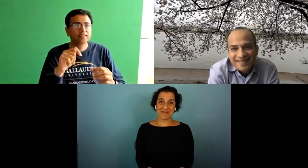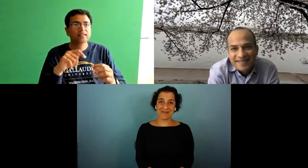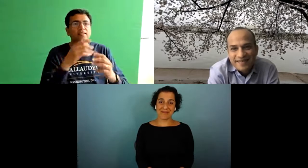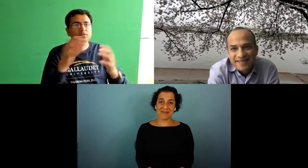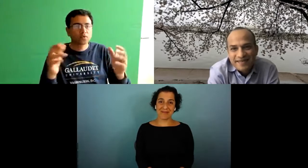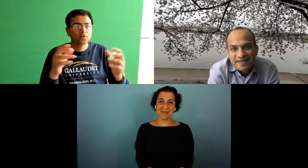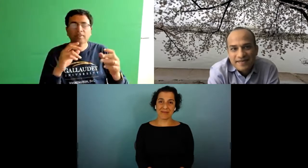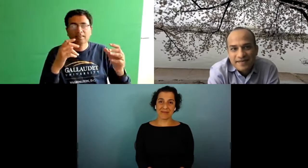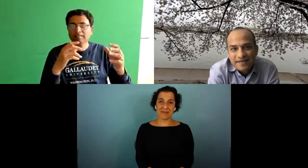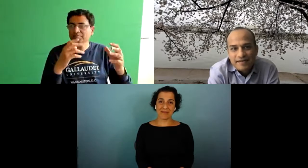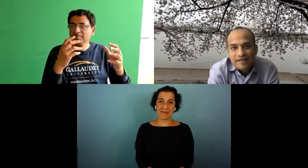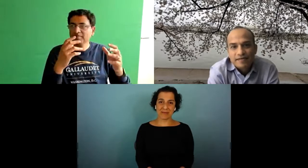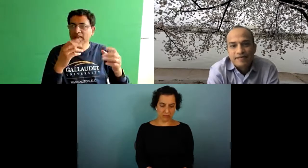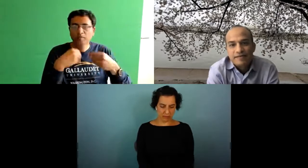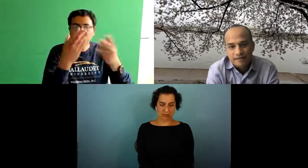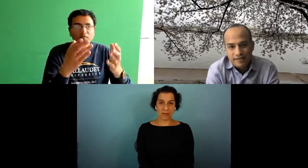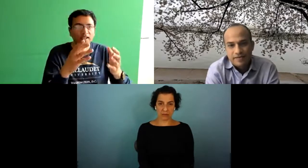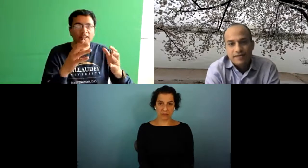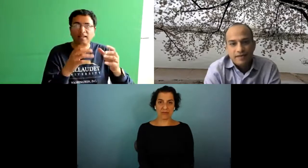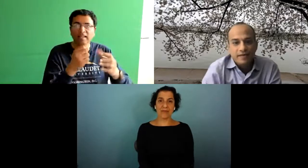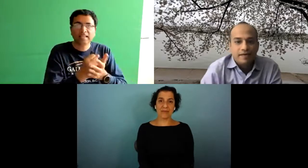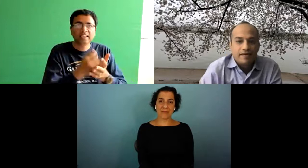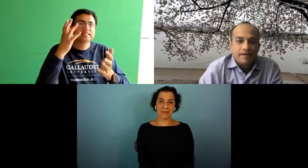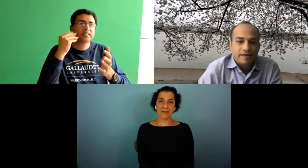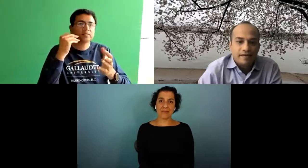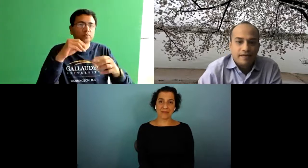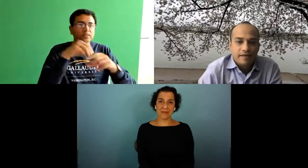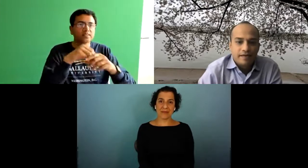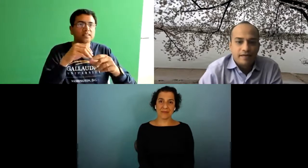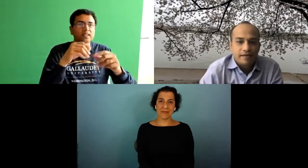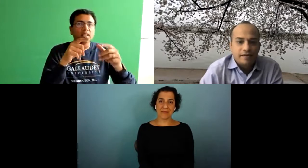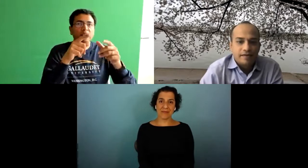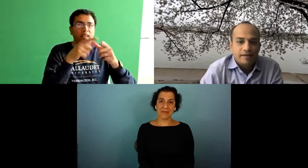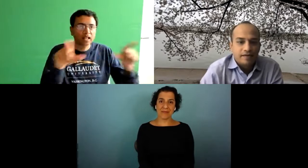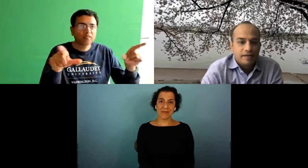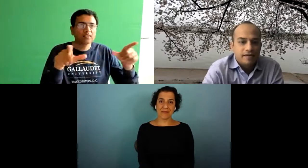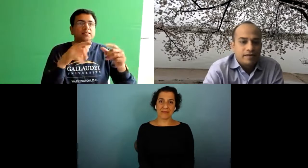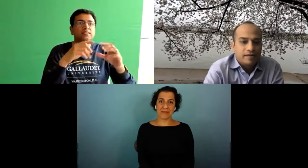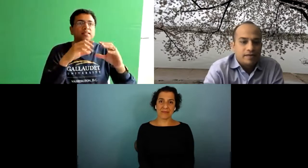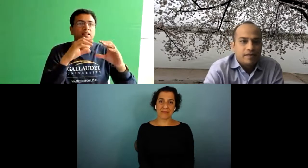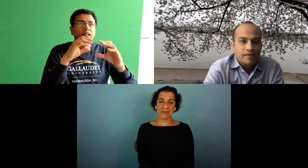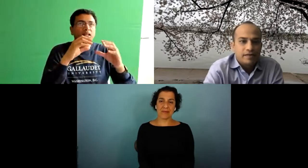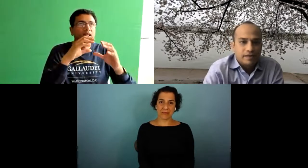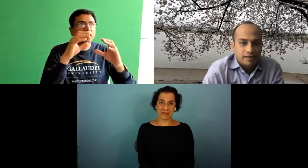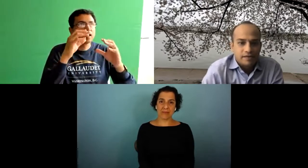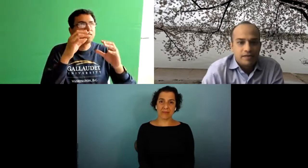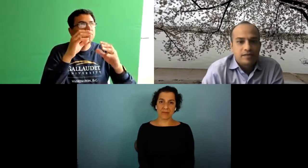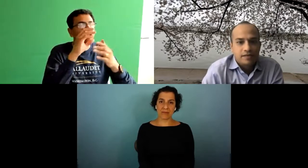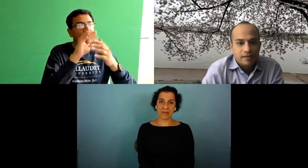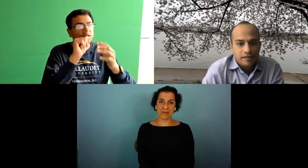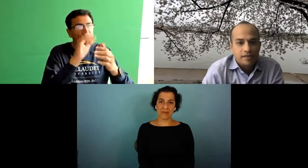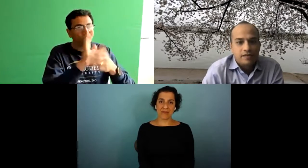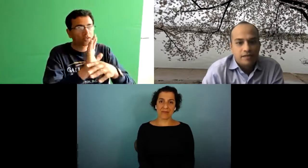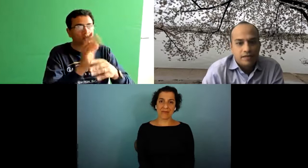um which is communication because that is also a field that provides a really rich experience